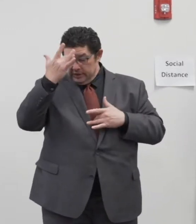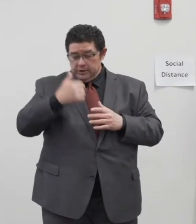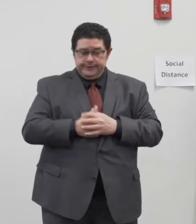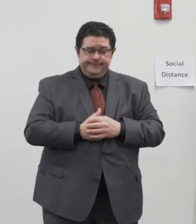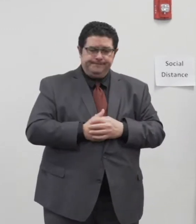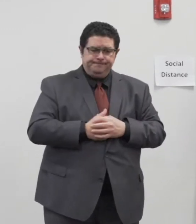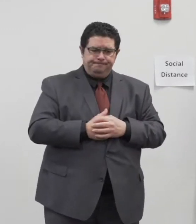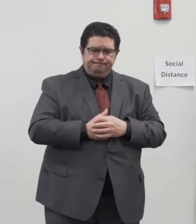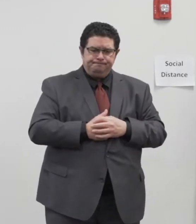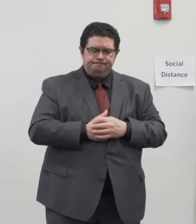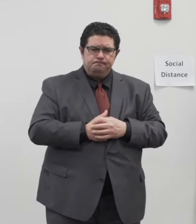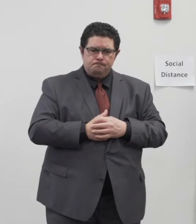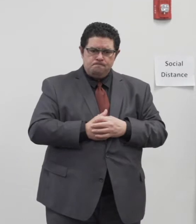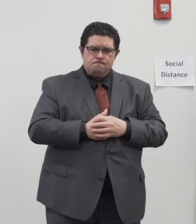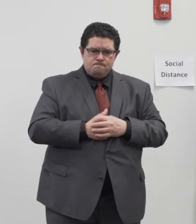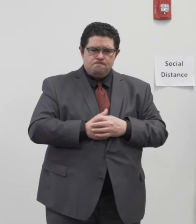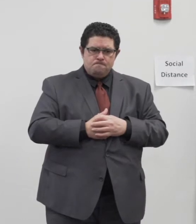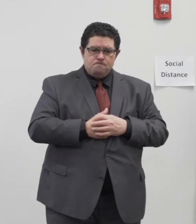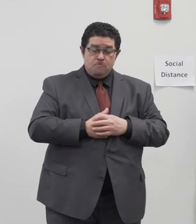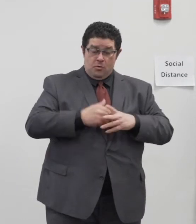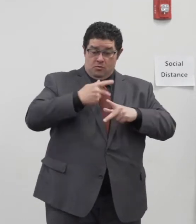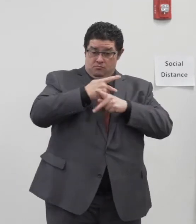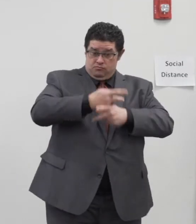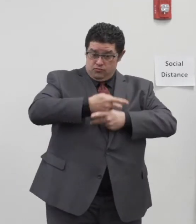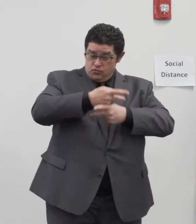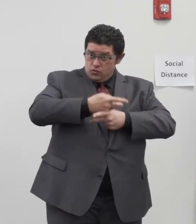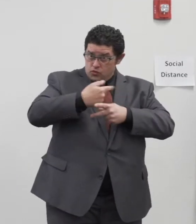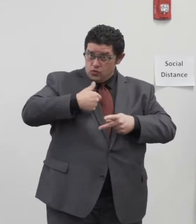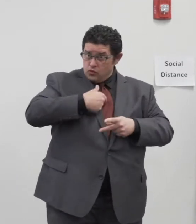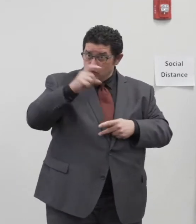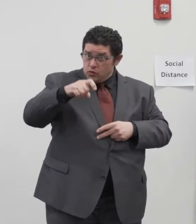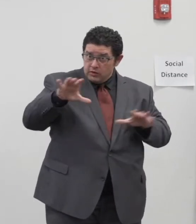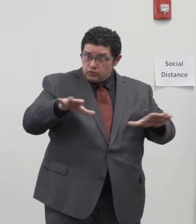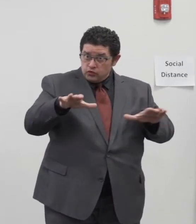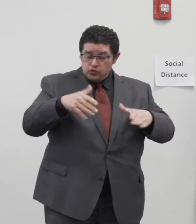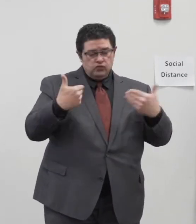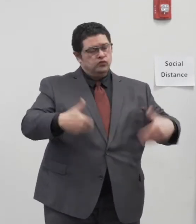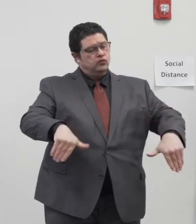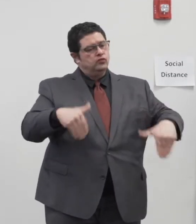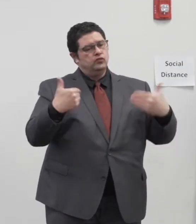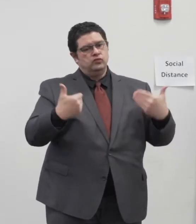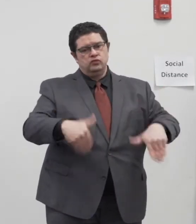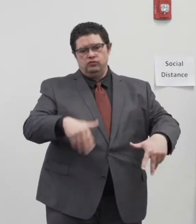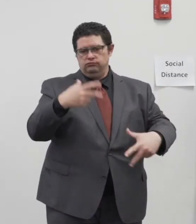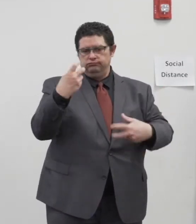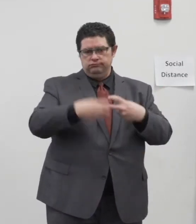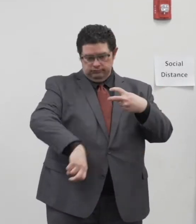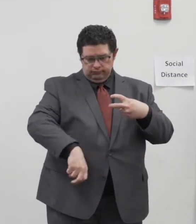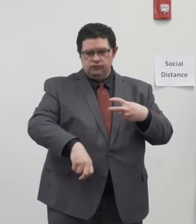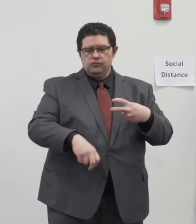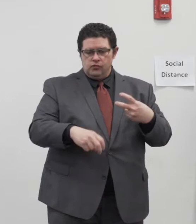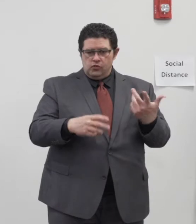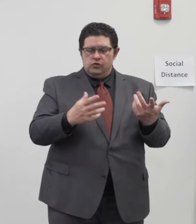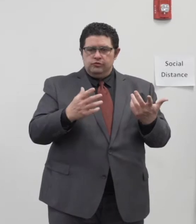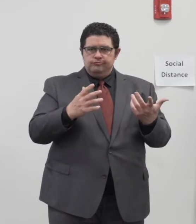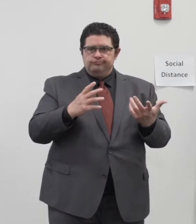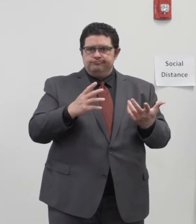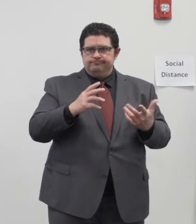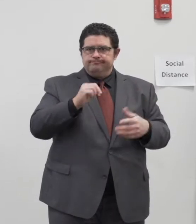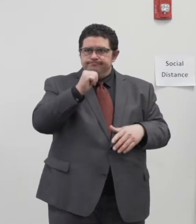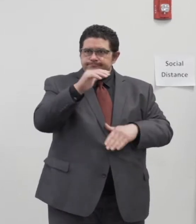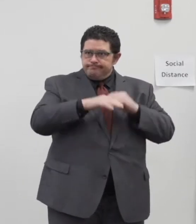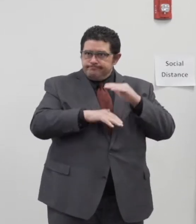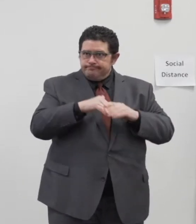to take in order to prevent the spread of this virus are very difficult, but we have to continue taking precautions.